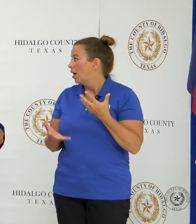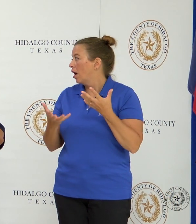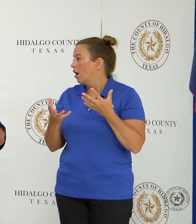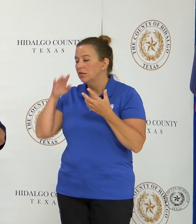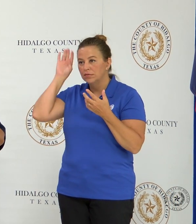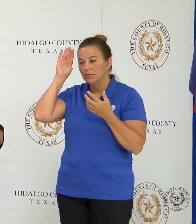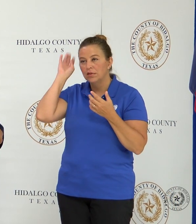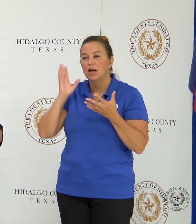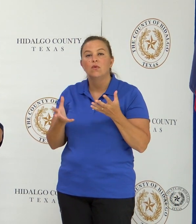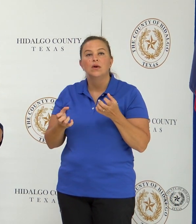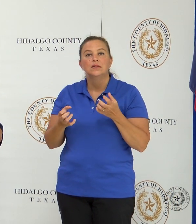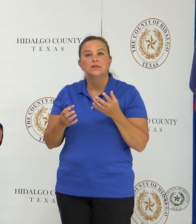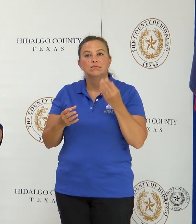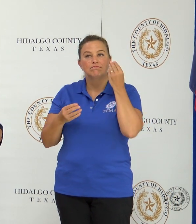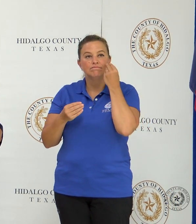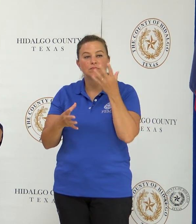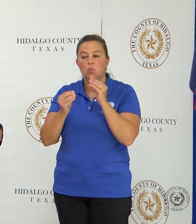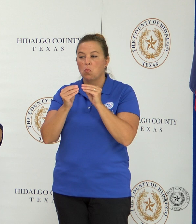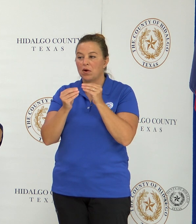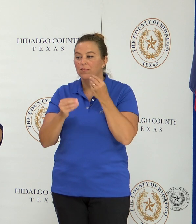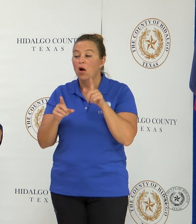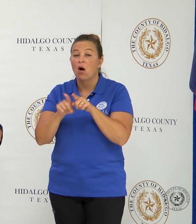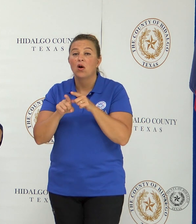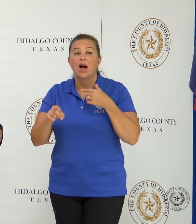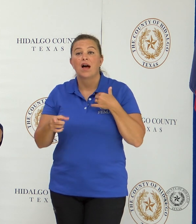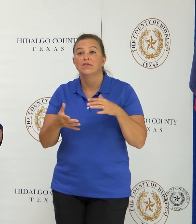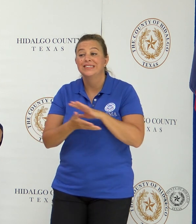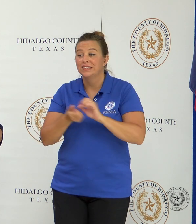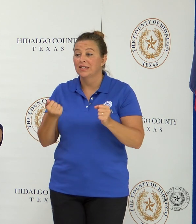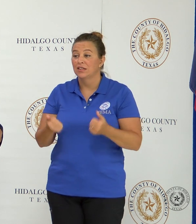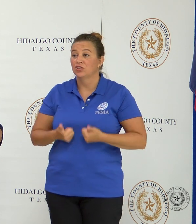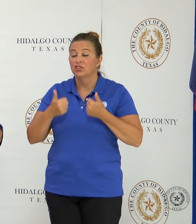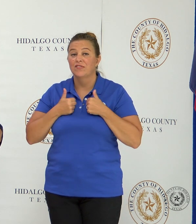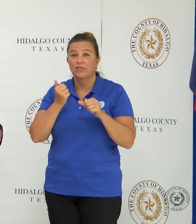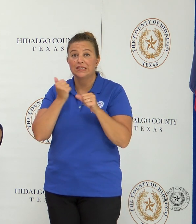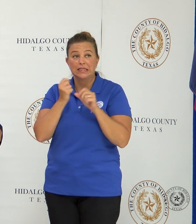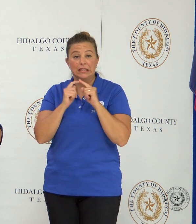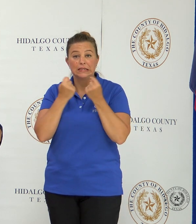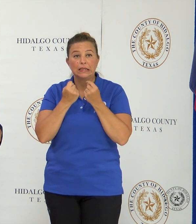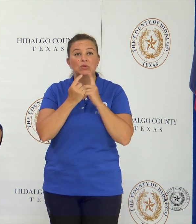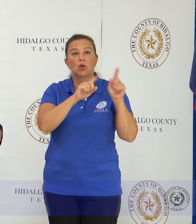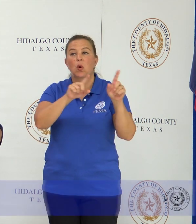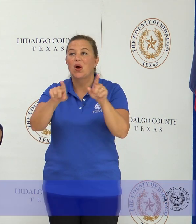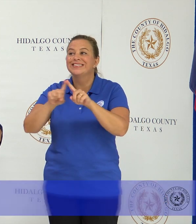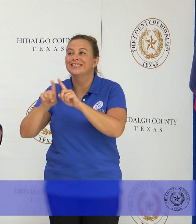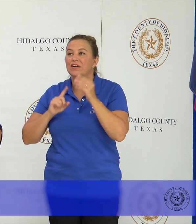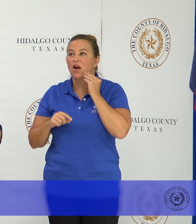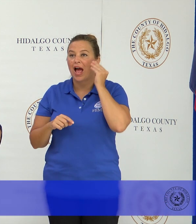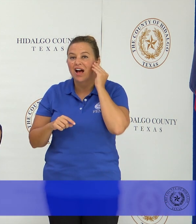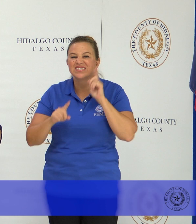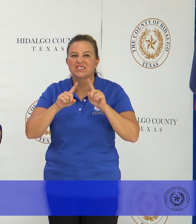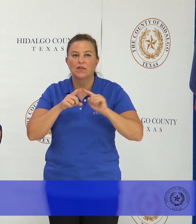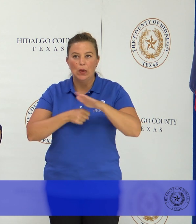add more things to you. We also have disaster survivors assistance teams going door to door in